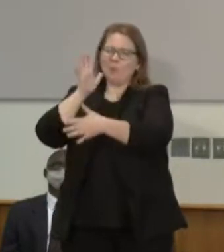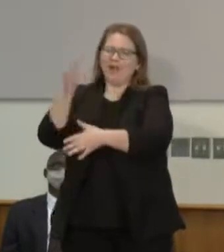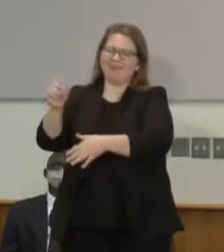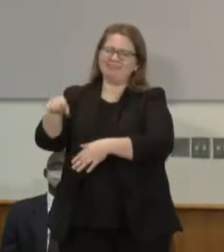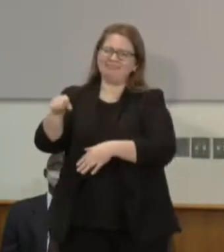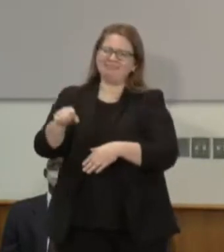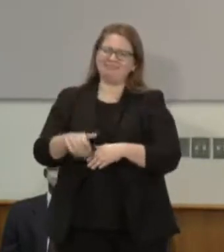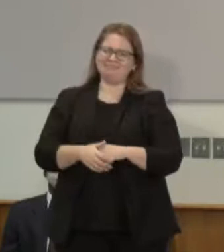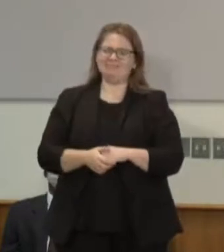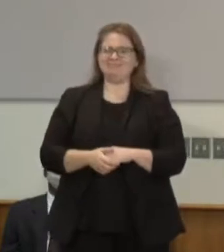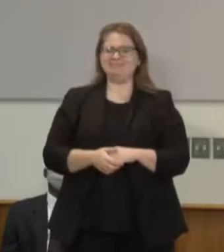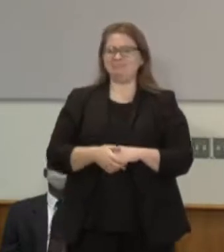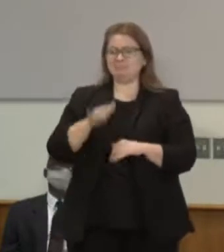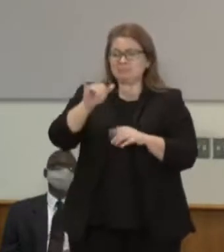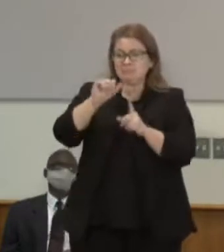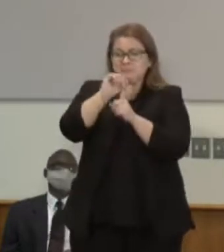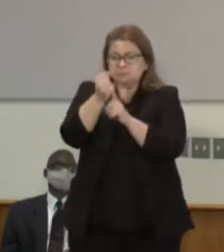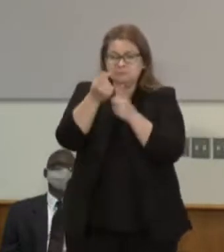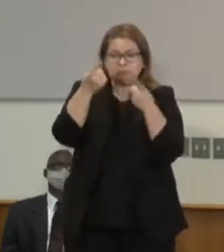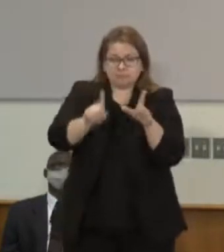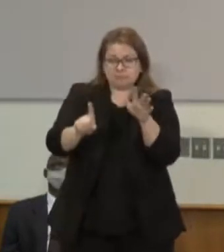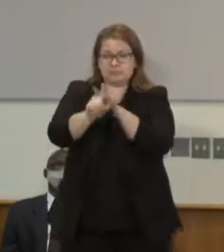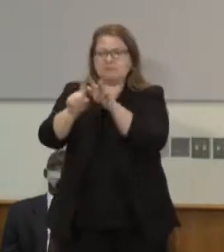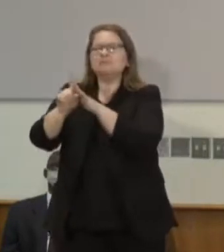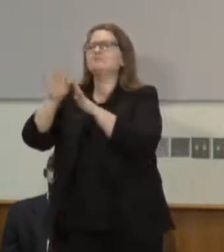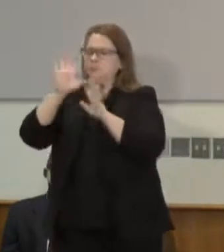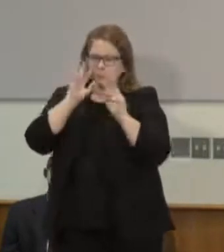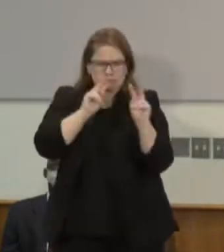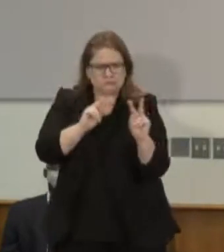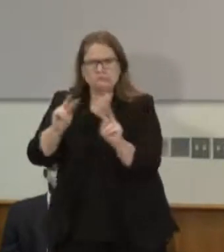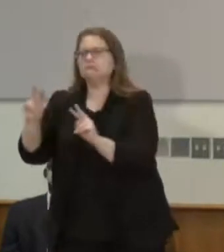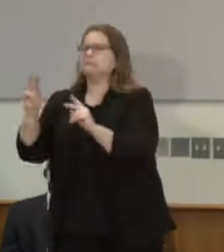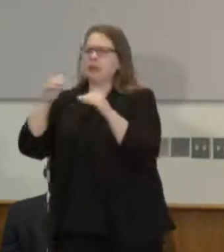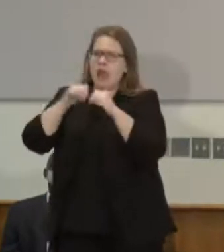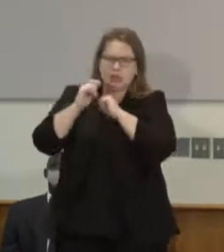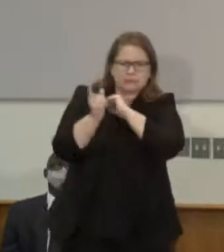and we've seen it in this room over the last few weeks the